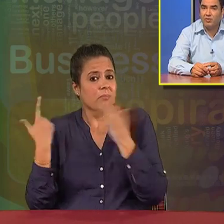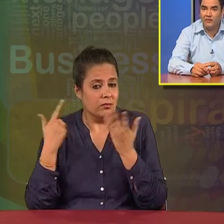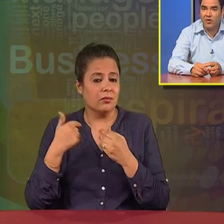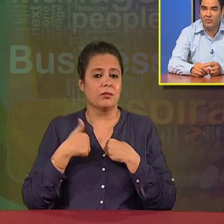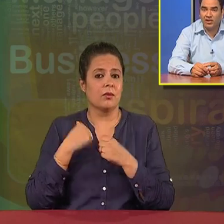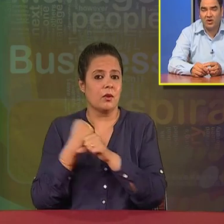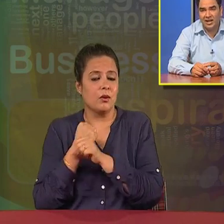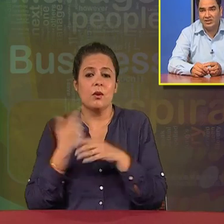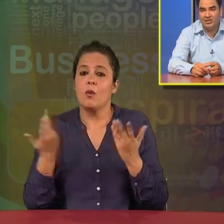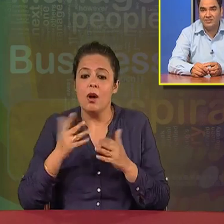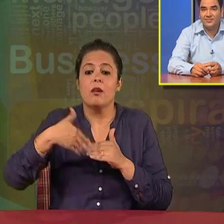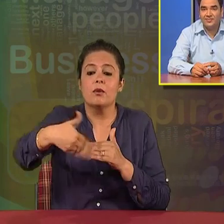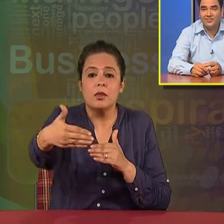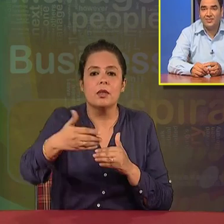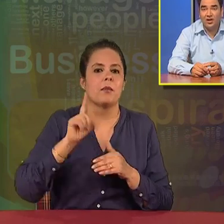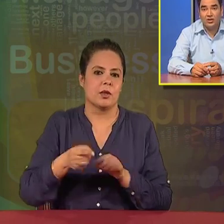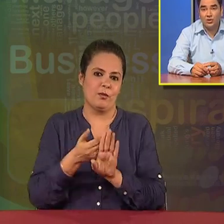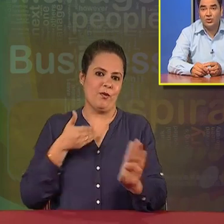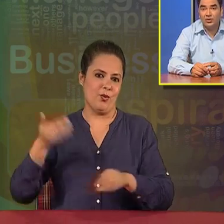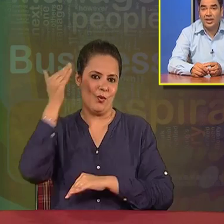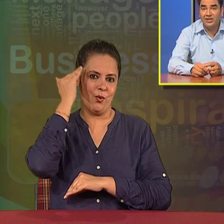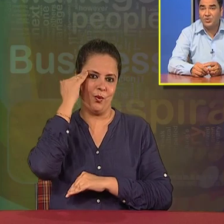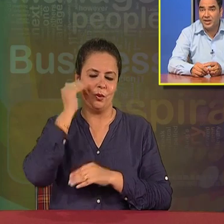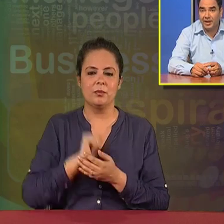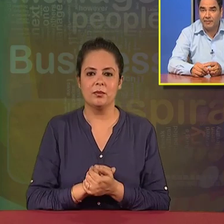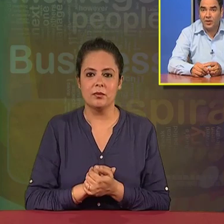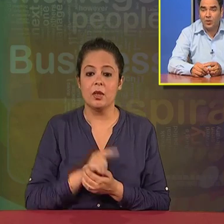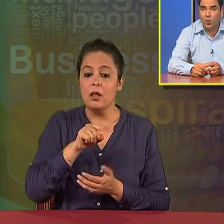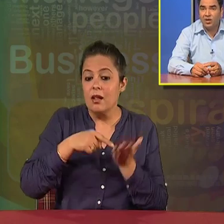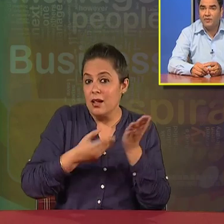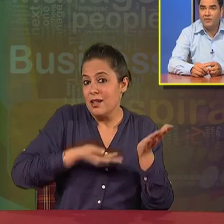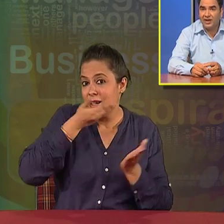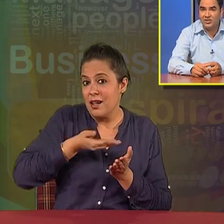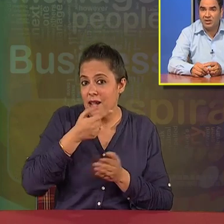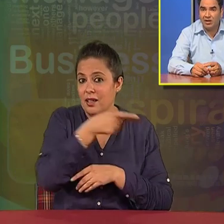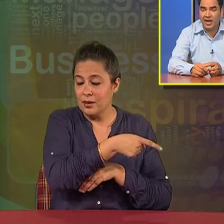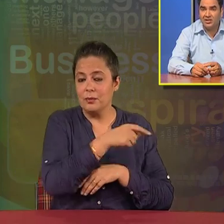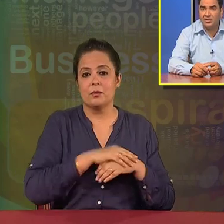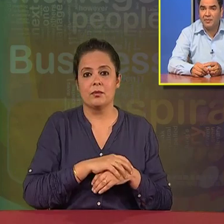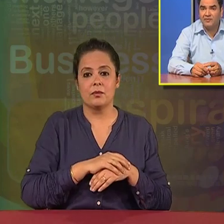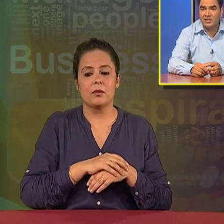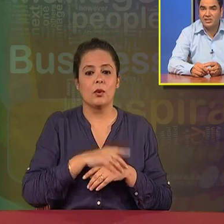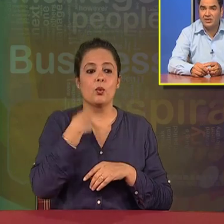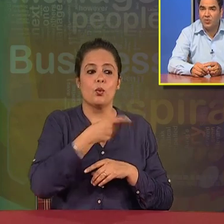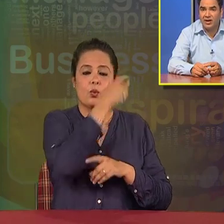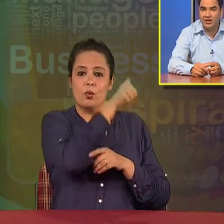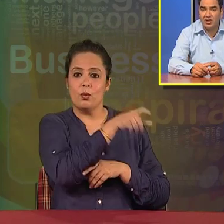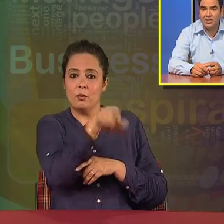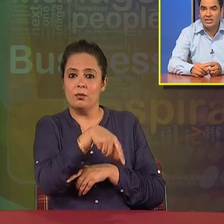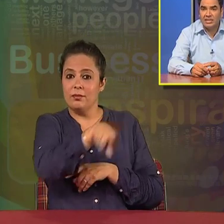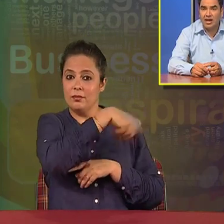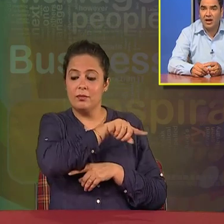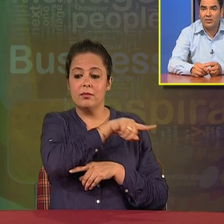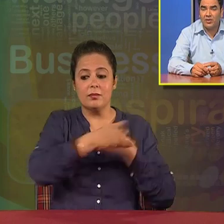they have to perform in the organization. So, in training, whatever professional and other type of skills are required,